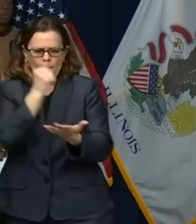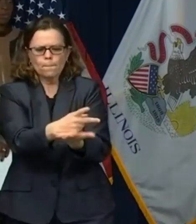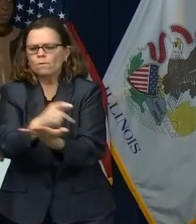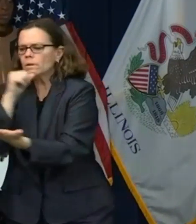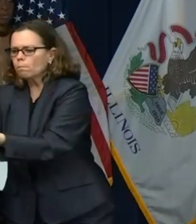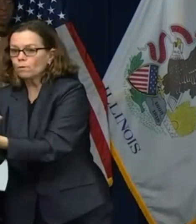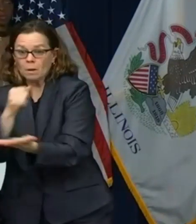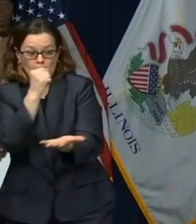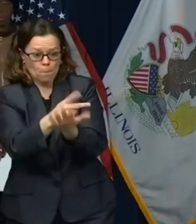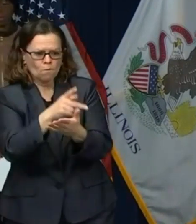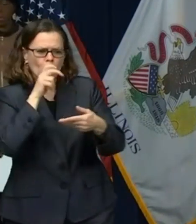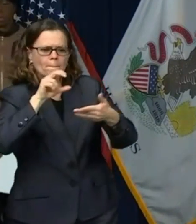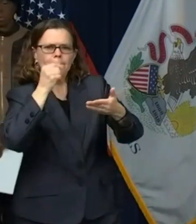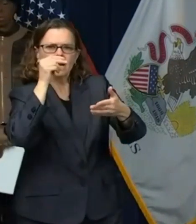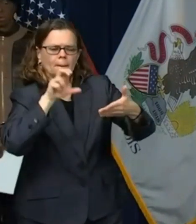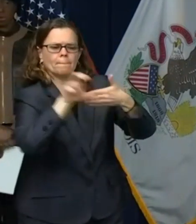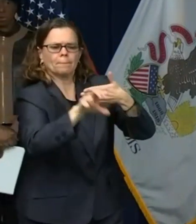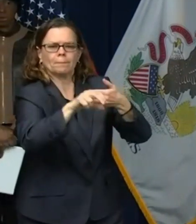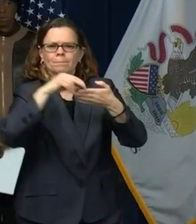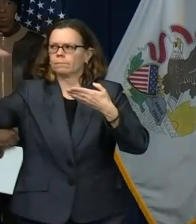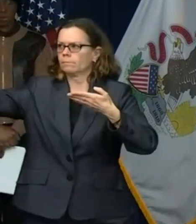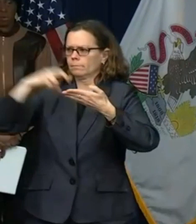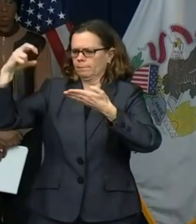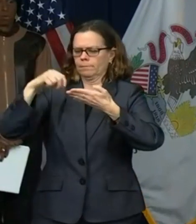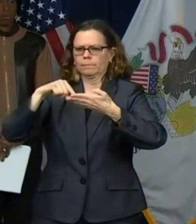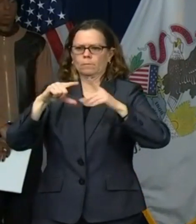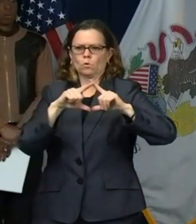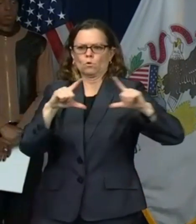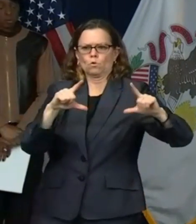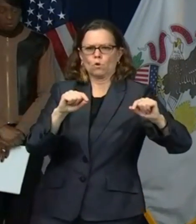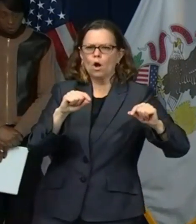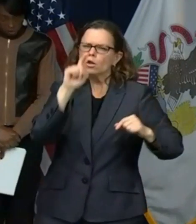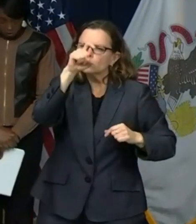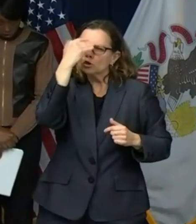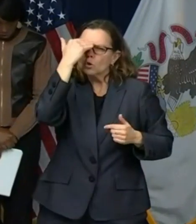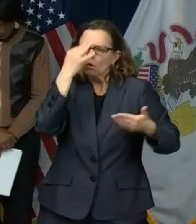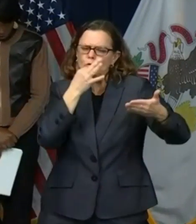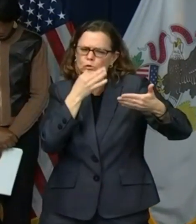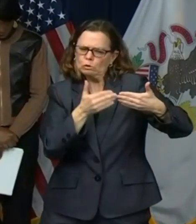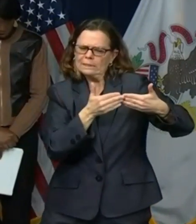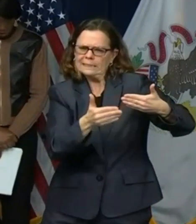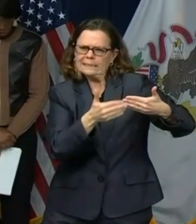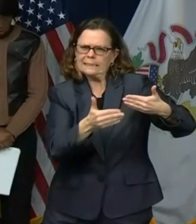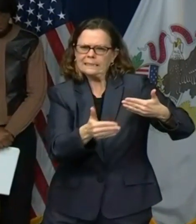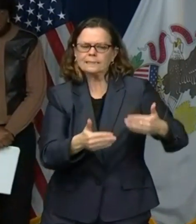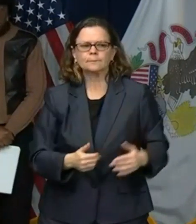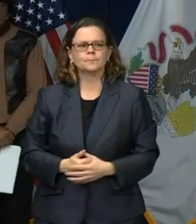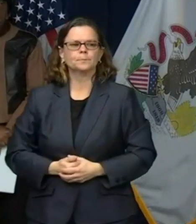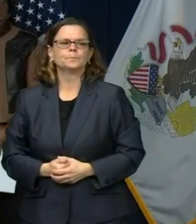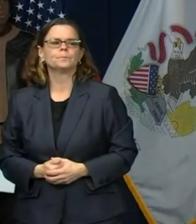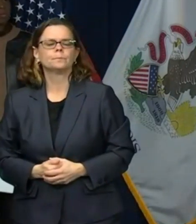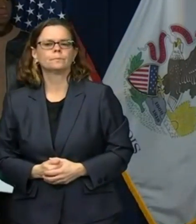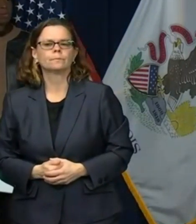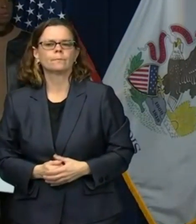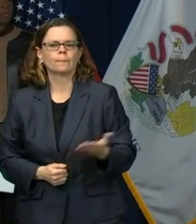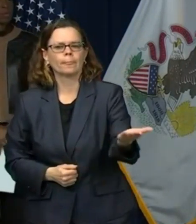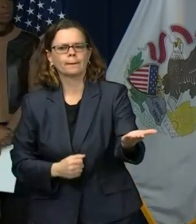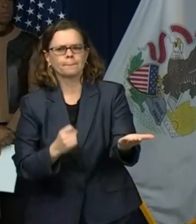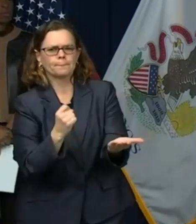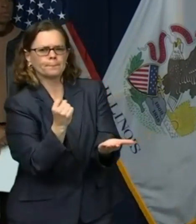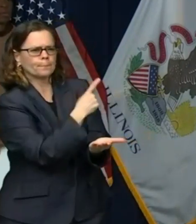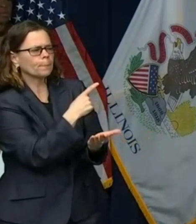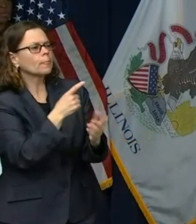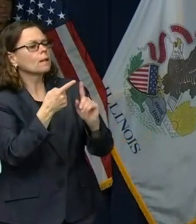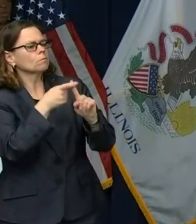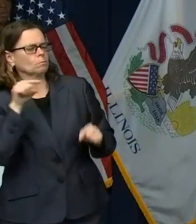double check for you. Okay. Moving on. Um, this is from Amy Jacobson at WIND Radio. She says, Illinois State Dental Society has